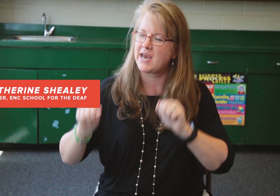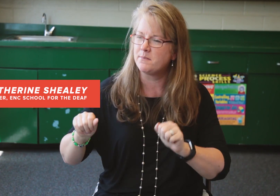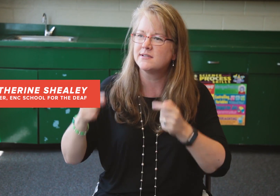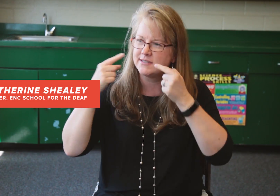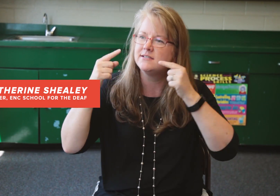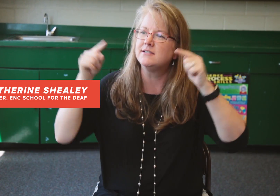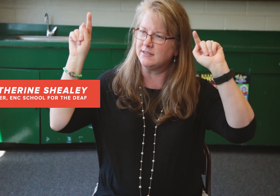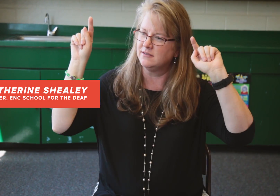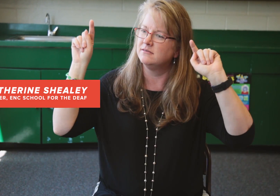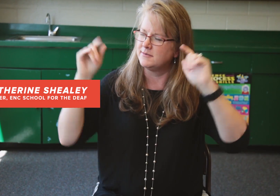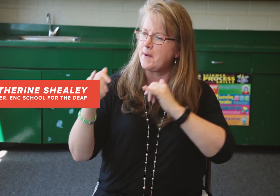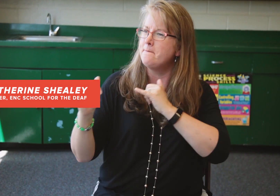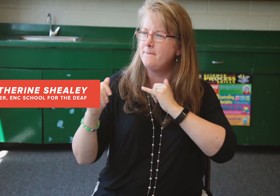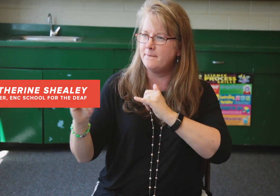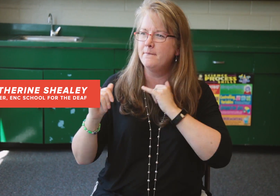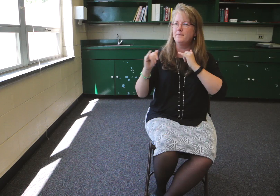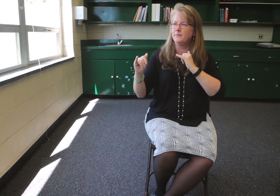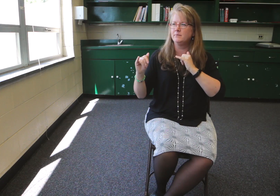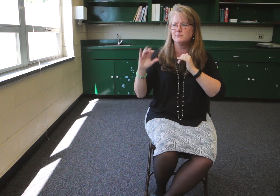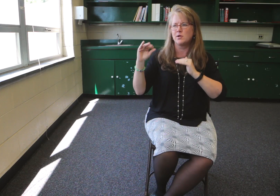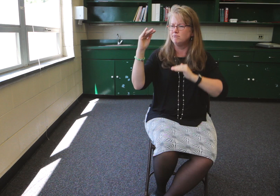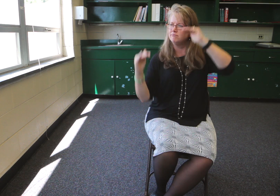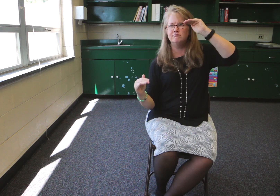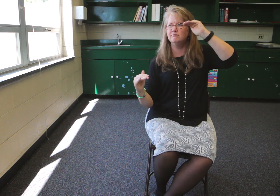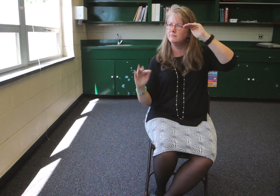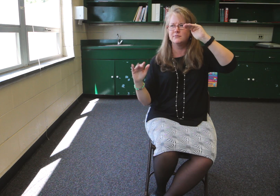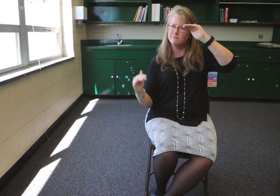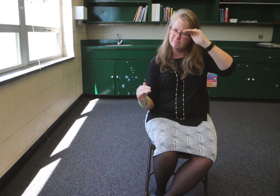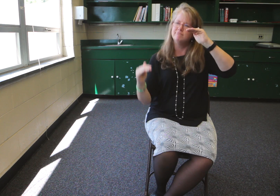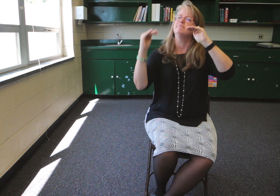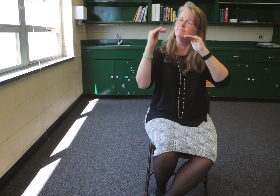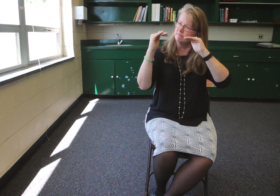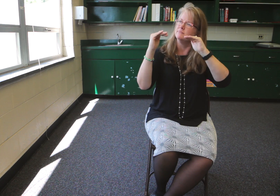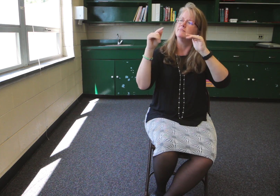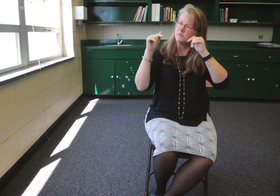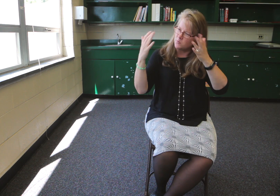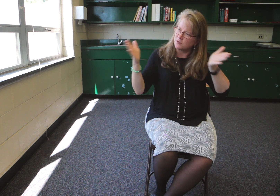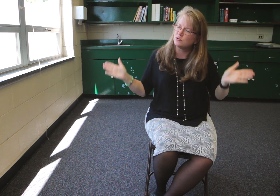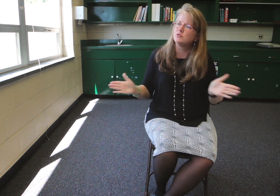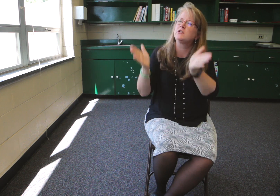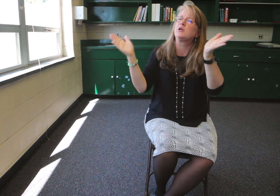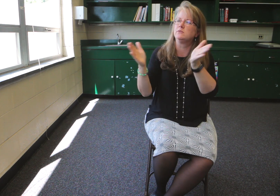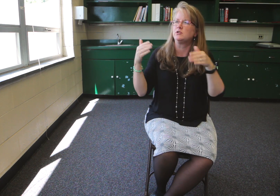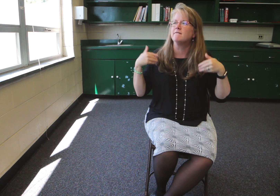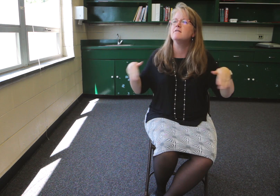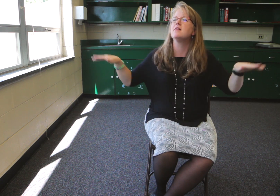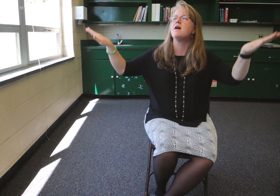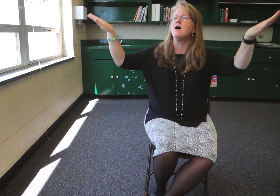showing them that they can be successful. They can be just like me. They can be successful. You know, we're all the same. And if they want it, they can do